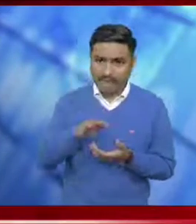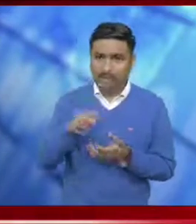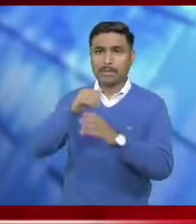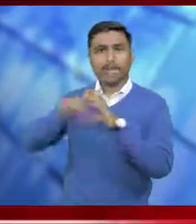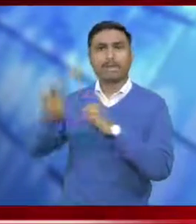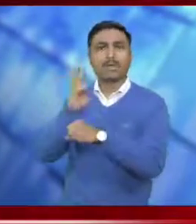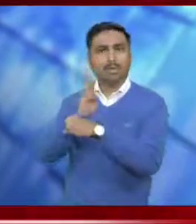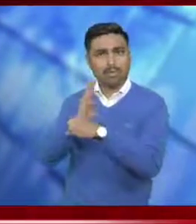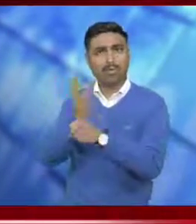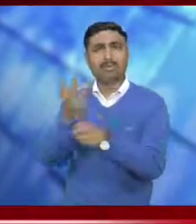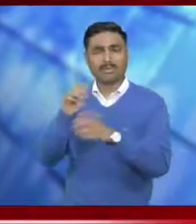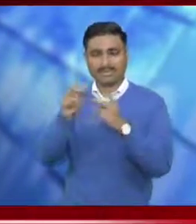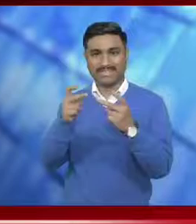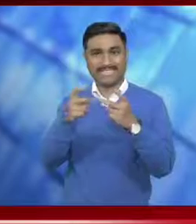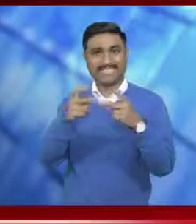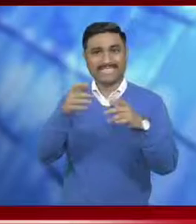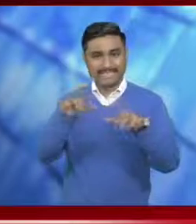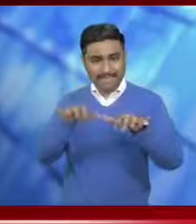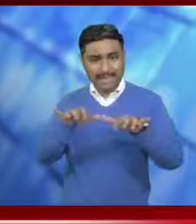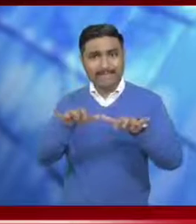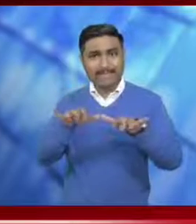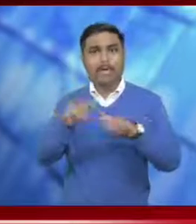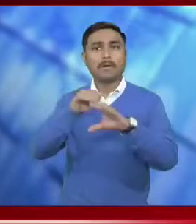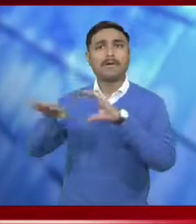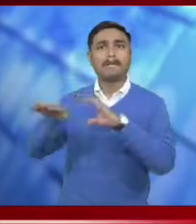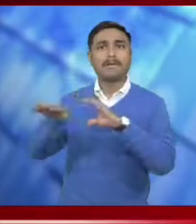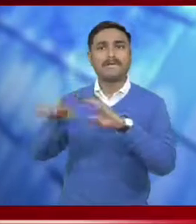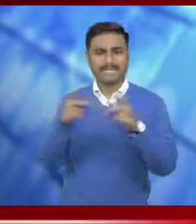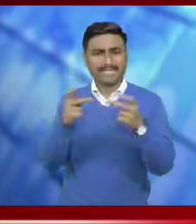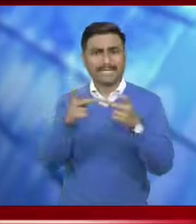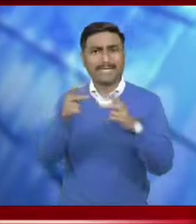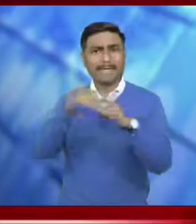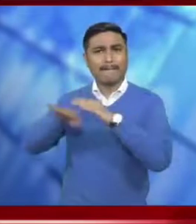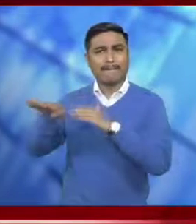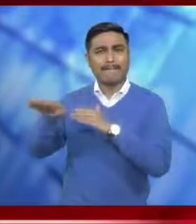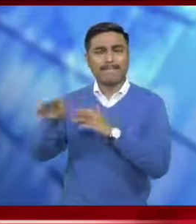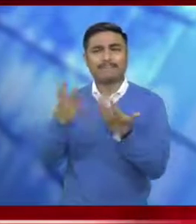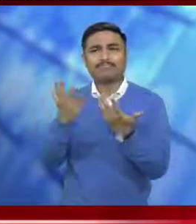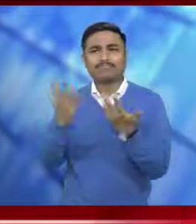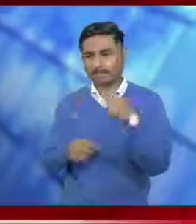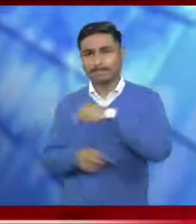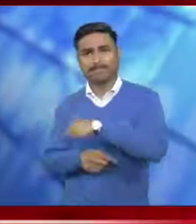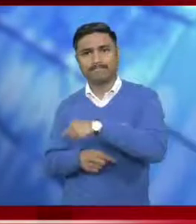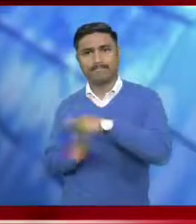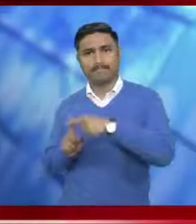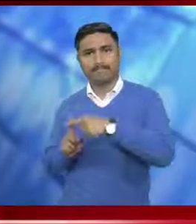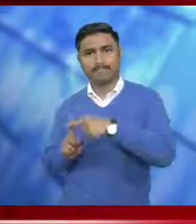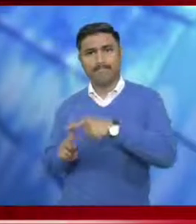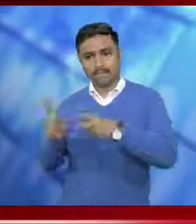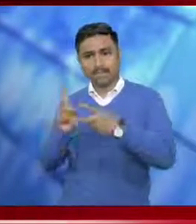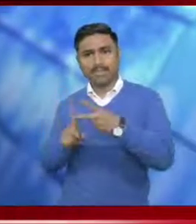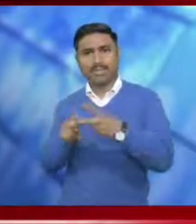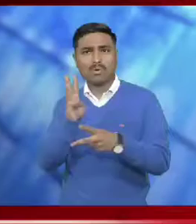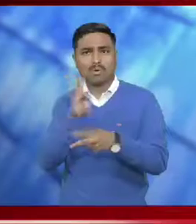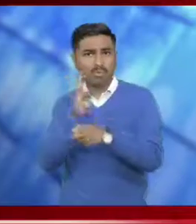ID that is collectorwest at the rate gmail.com and stmhqgyj